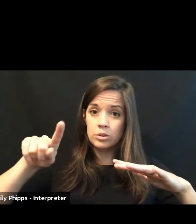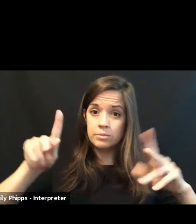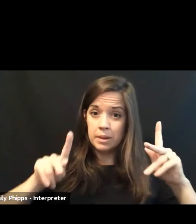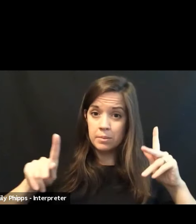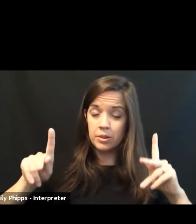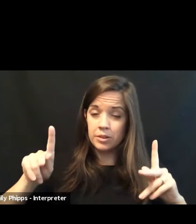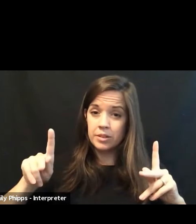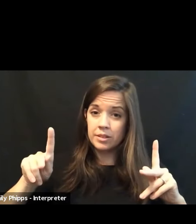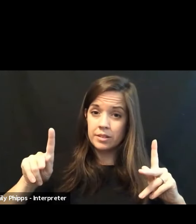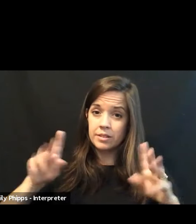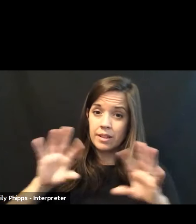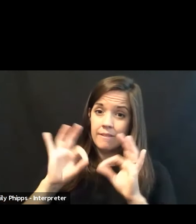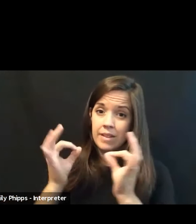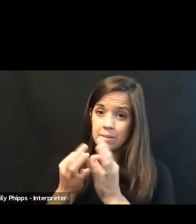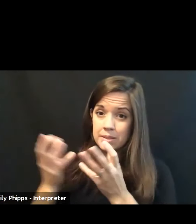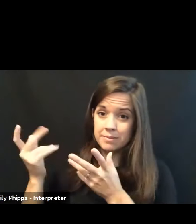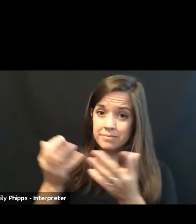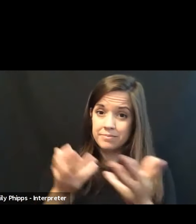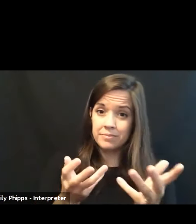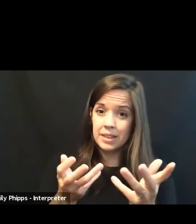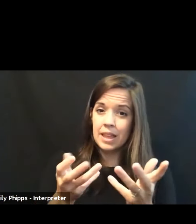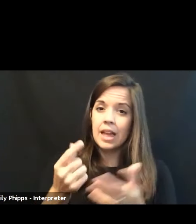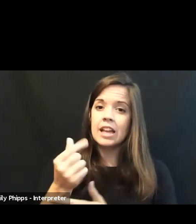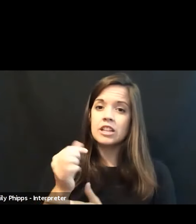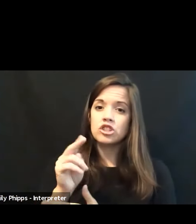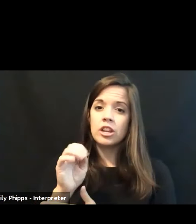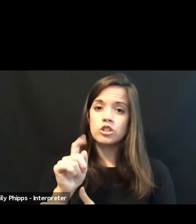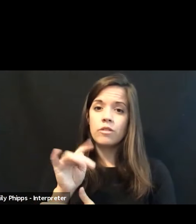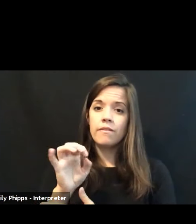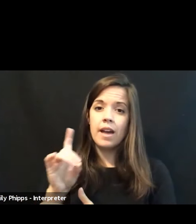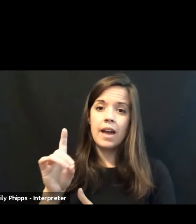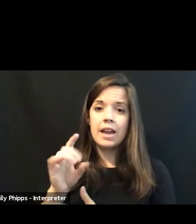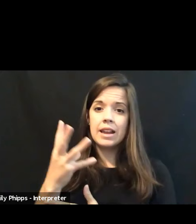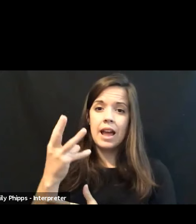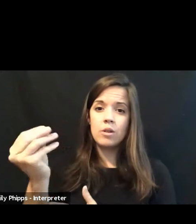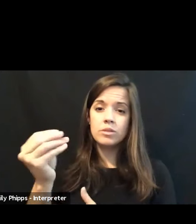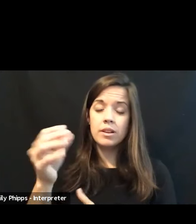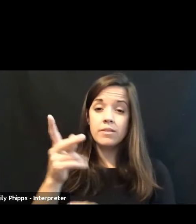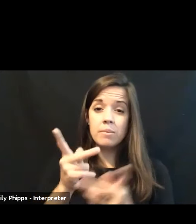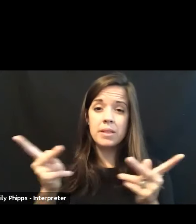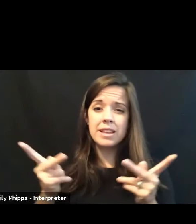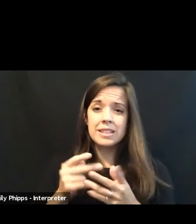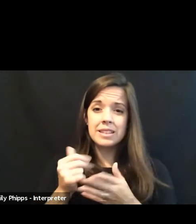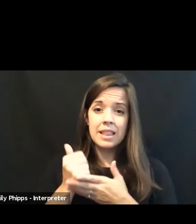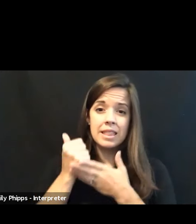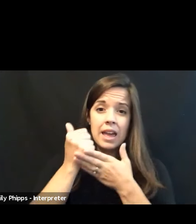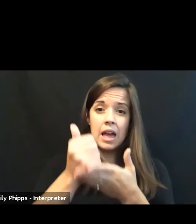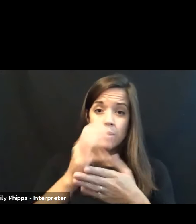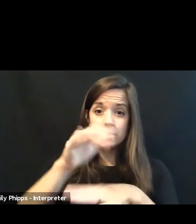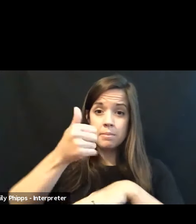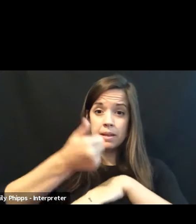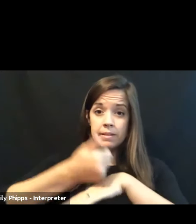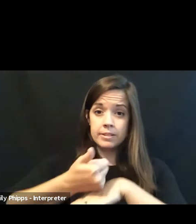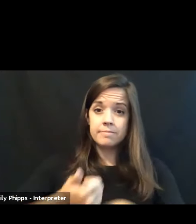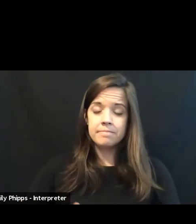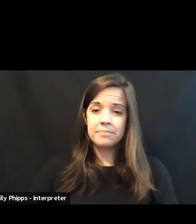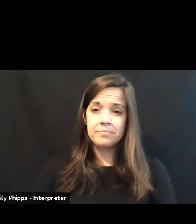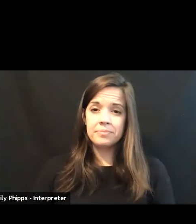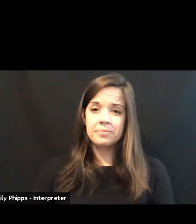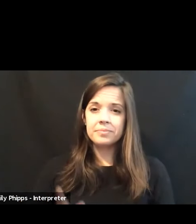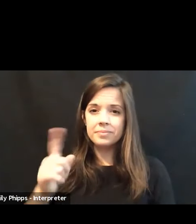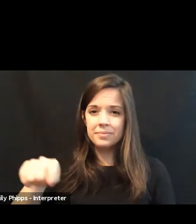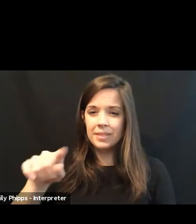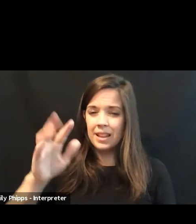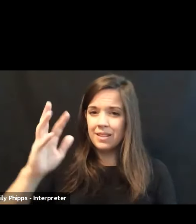have been gentrified out of the very places that they helped to build, that they formerly